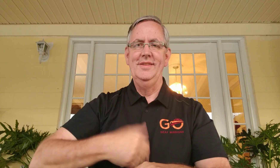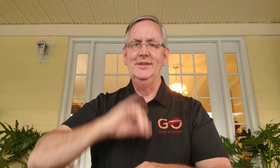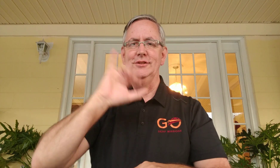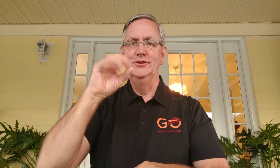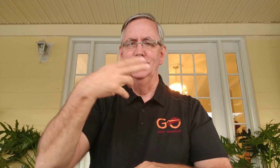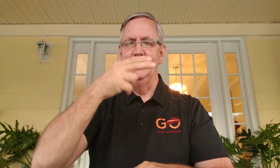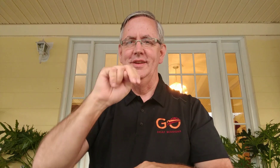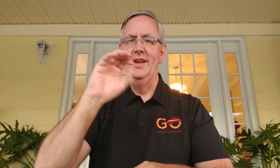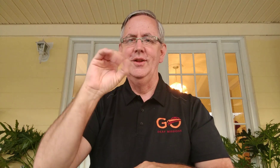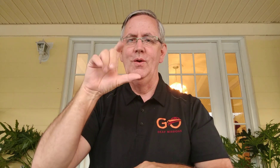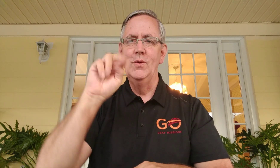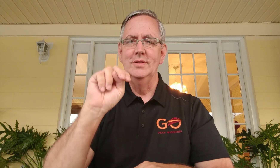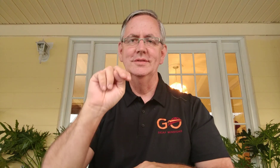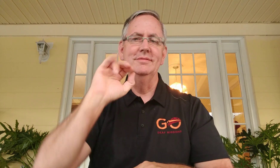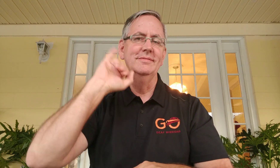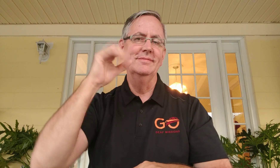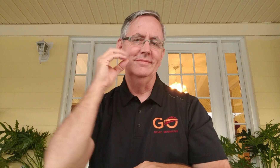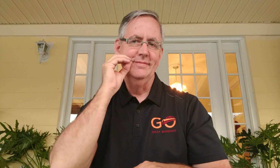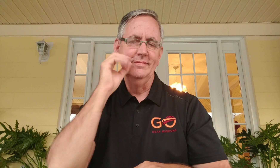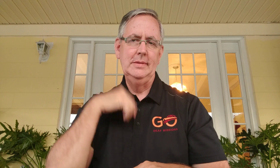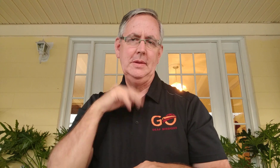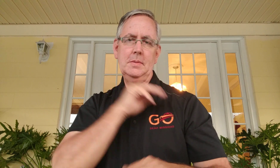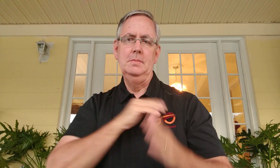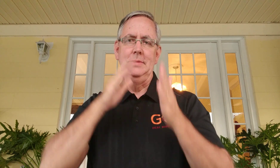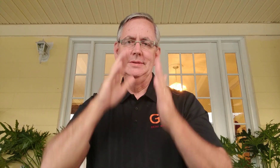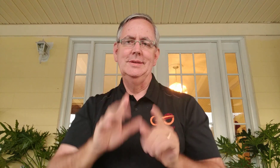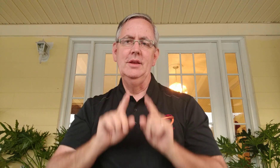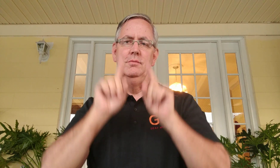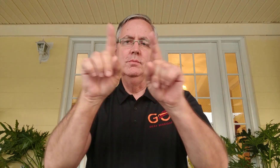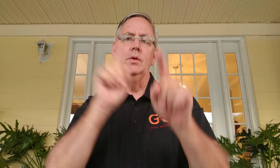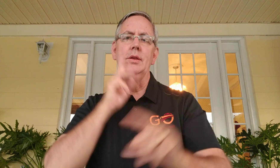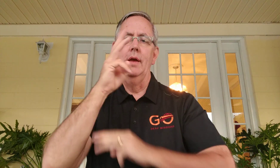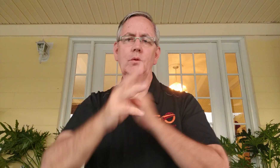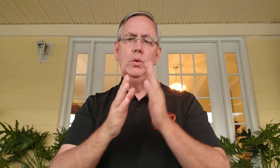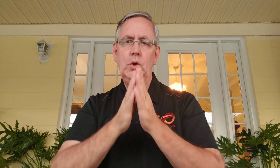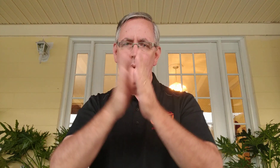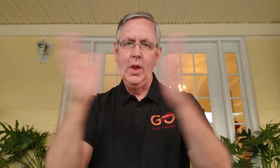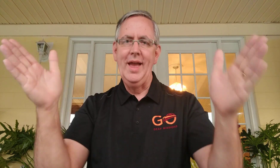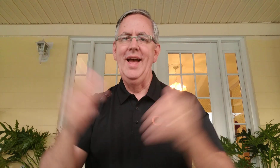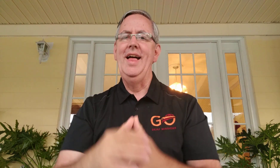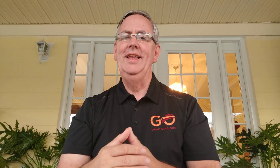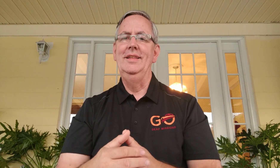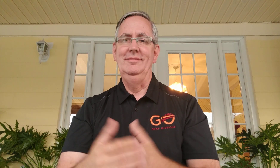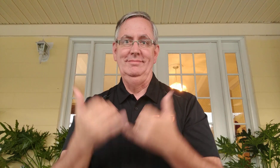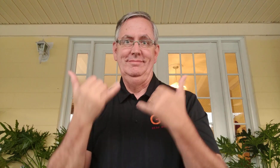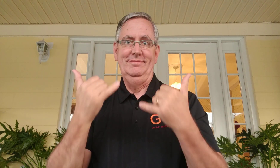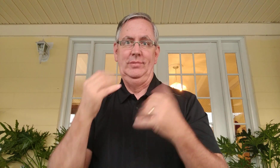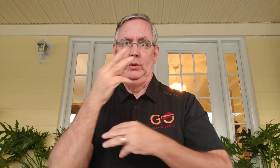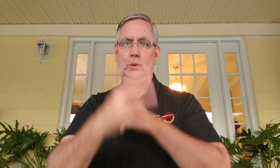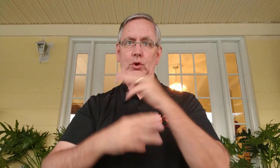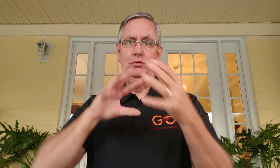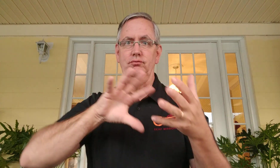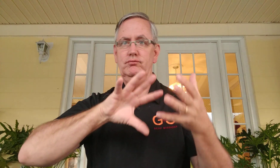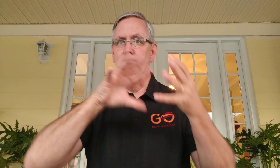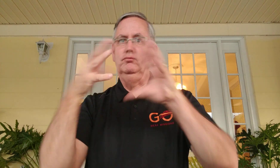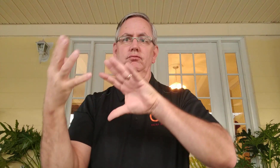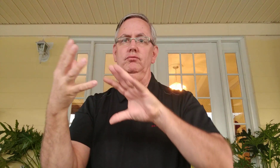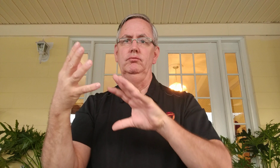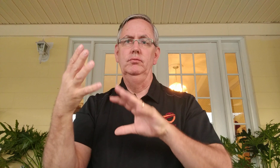Hello, I'm John Olson, missionary to the deaf worldwide. Currently our world is